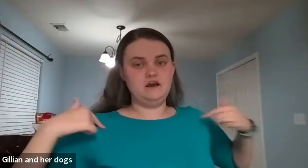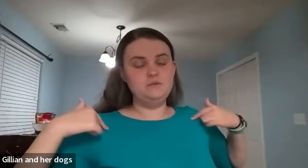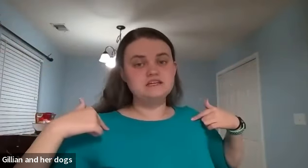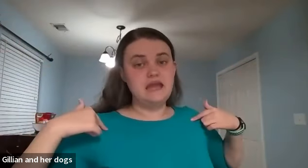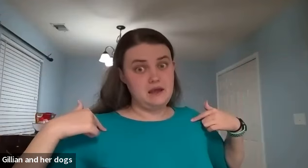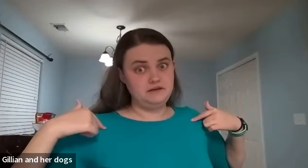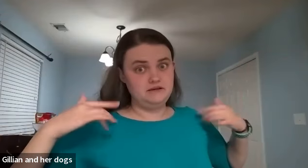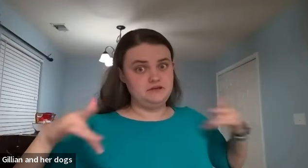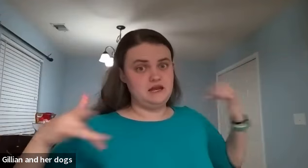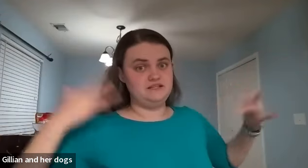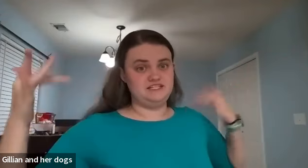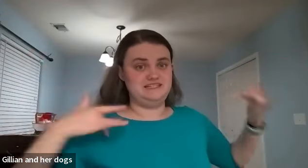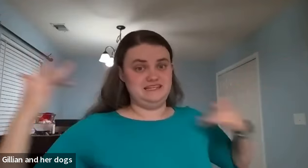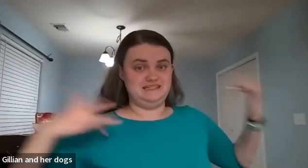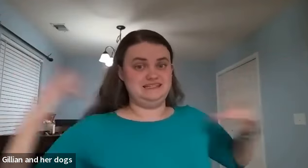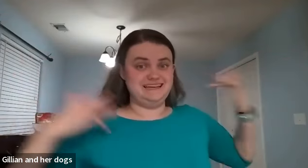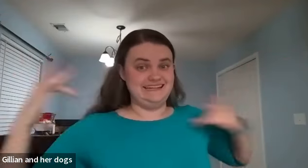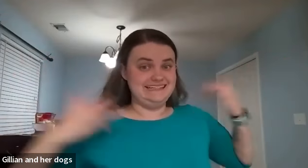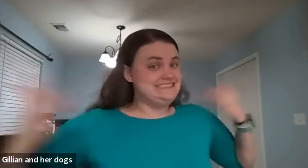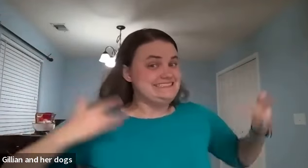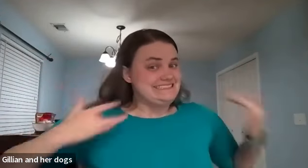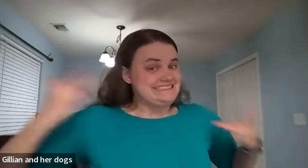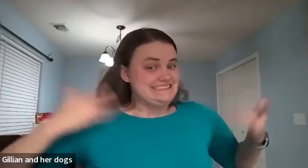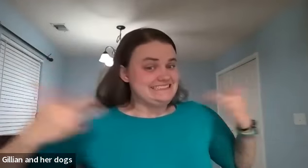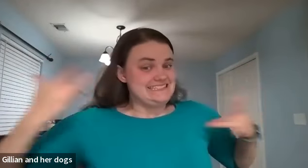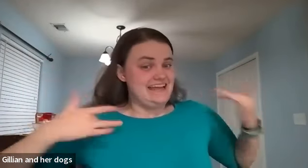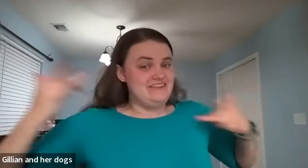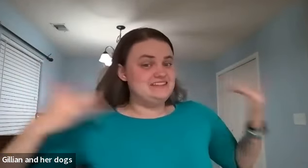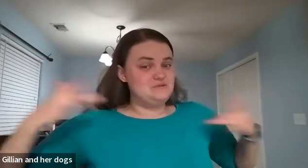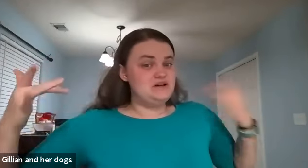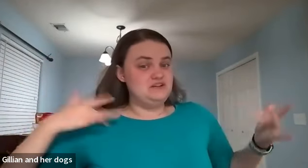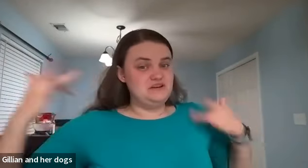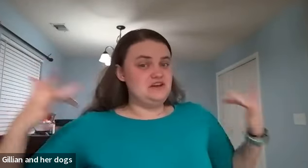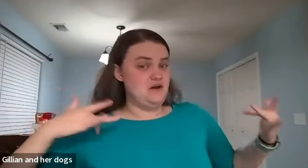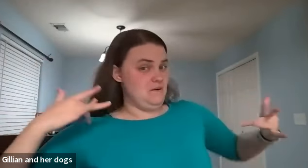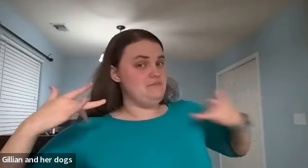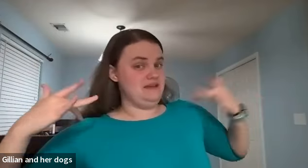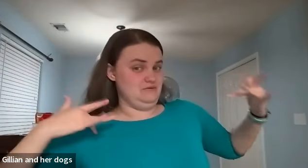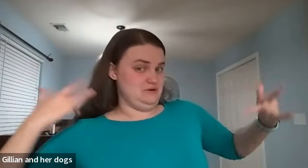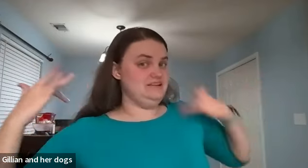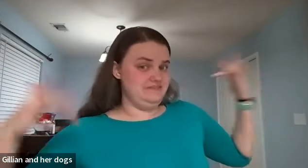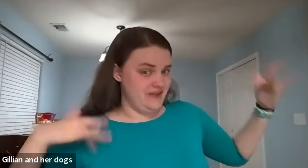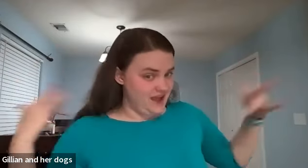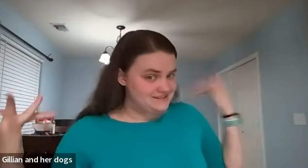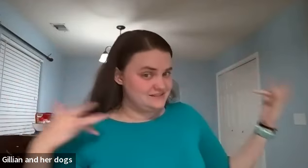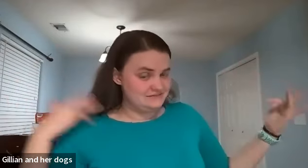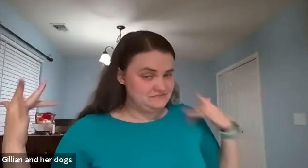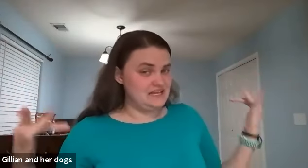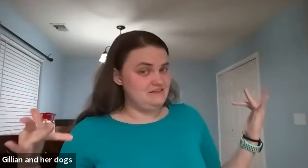almost like happy but now it's just this excited and this one you can go i mean really fast if